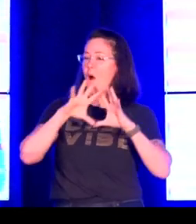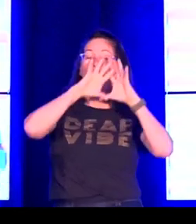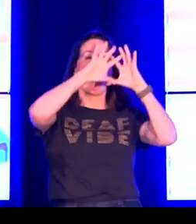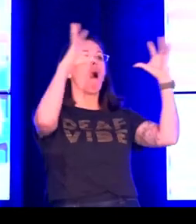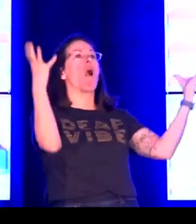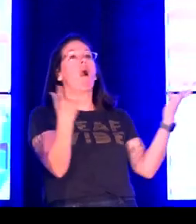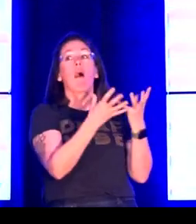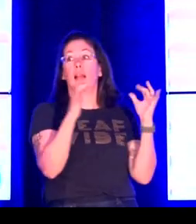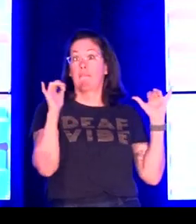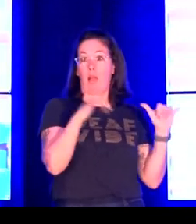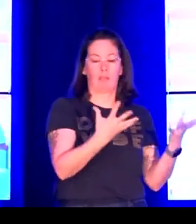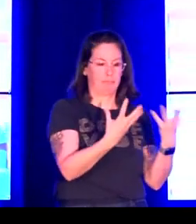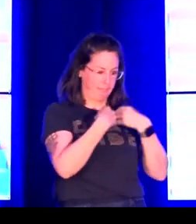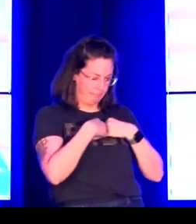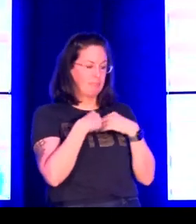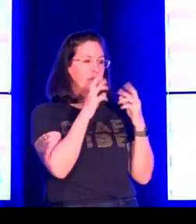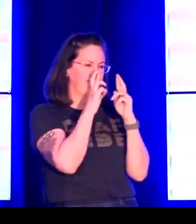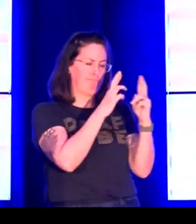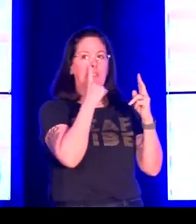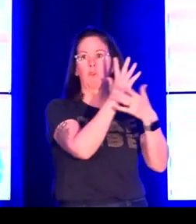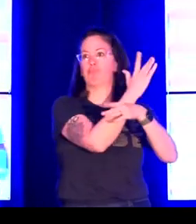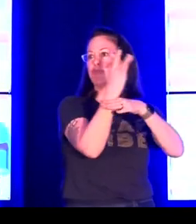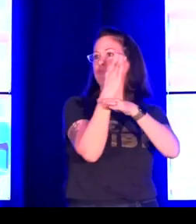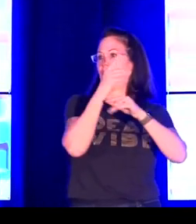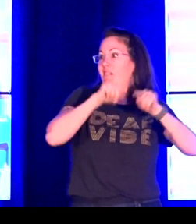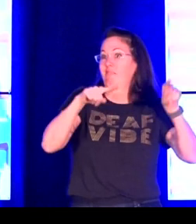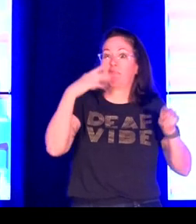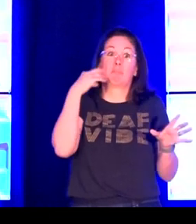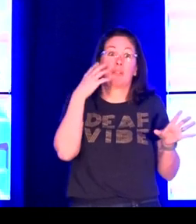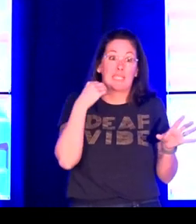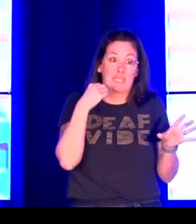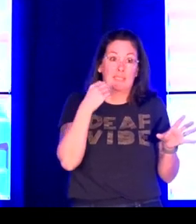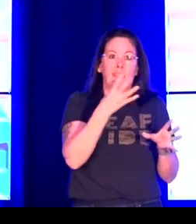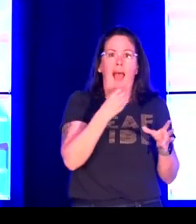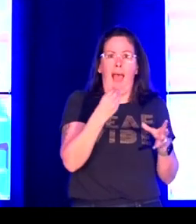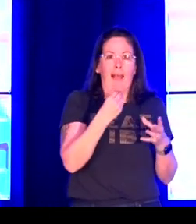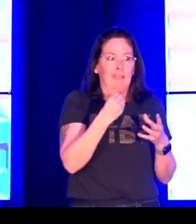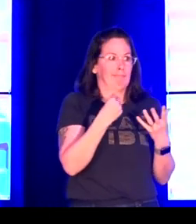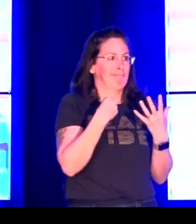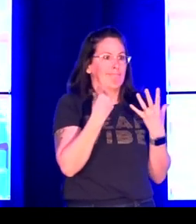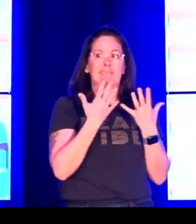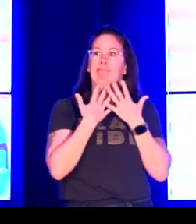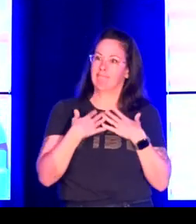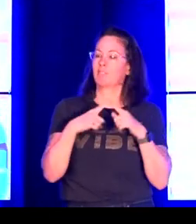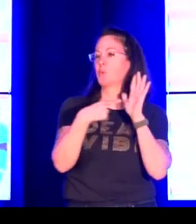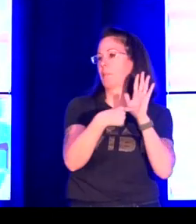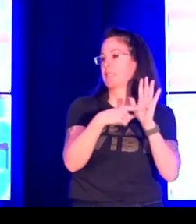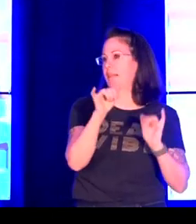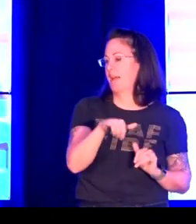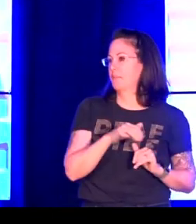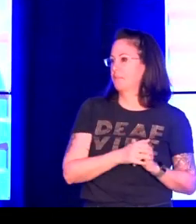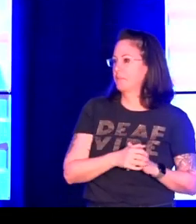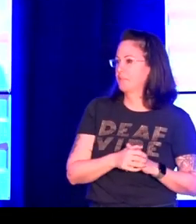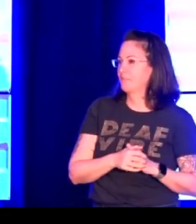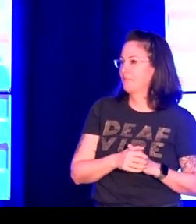I am married to a hearing black man, and we have two beautiful mixed children. Again, each and every aspect of